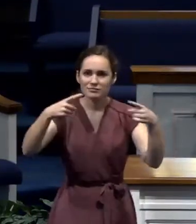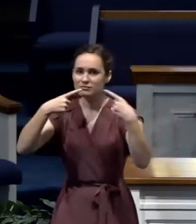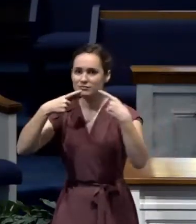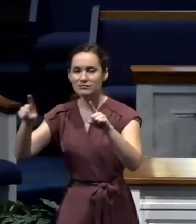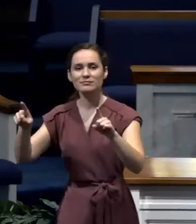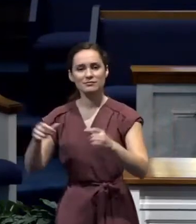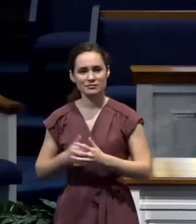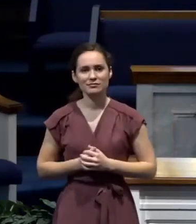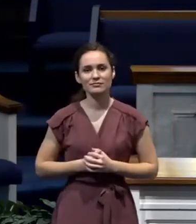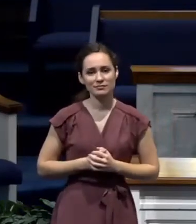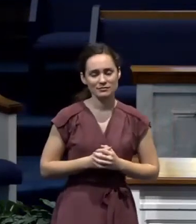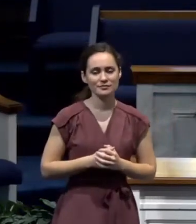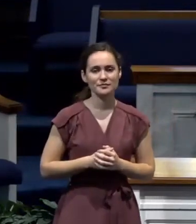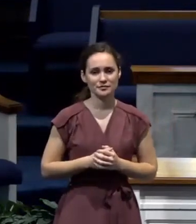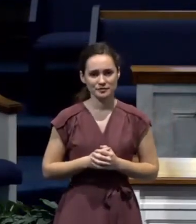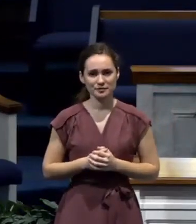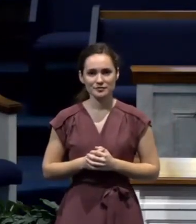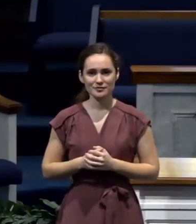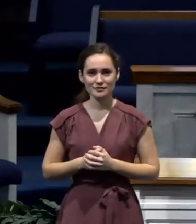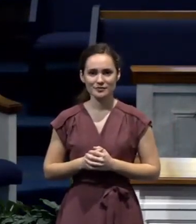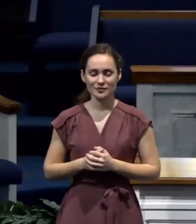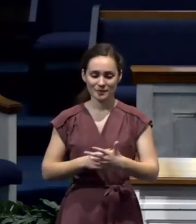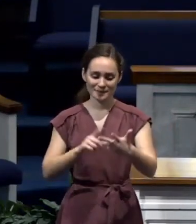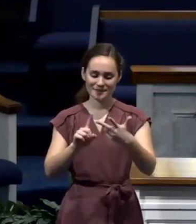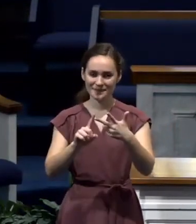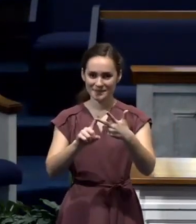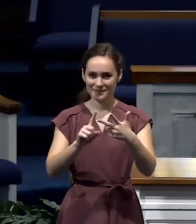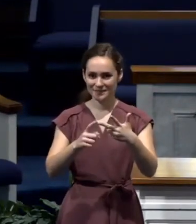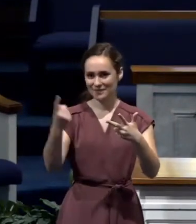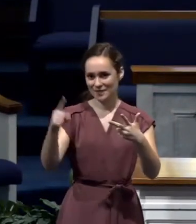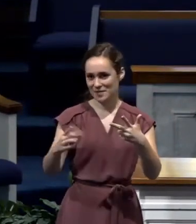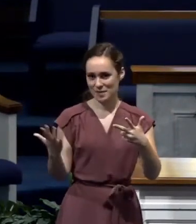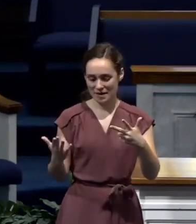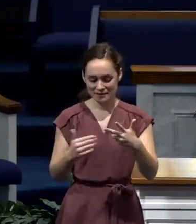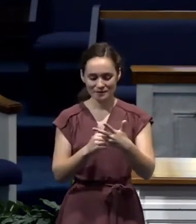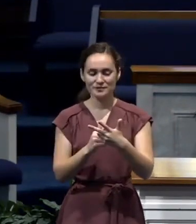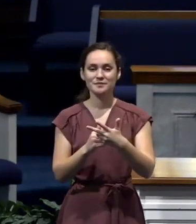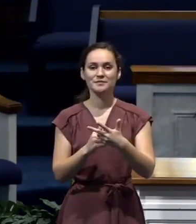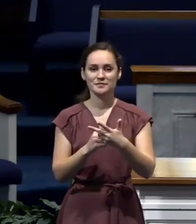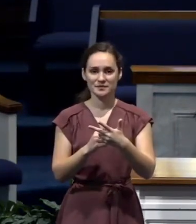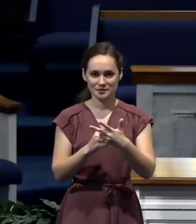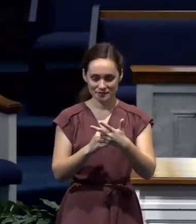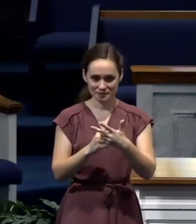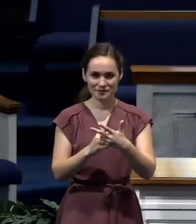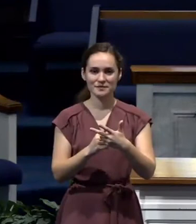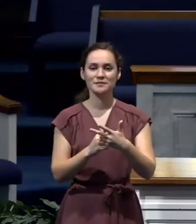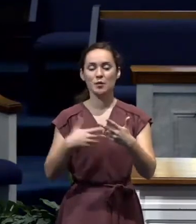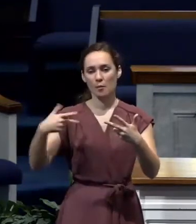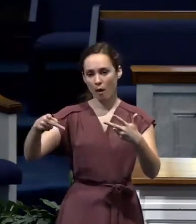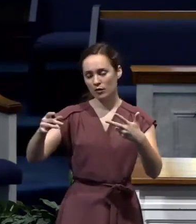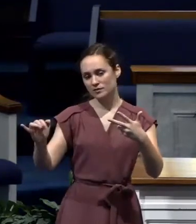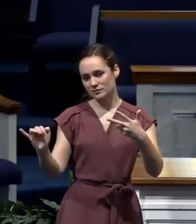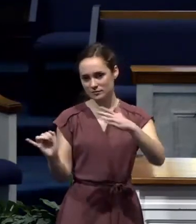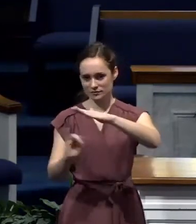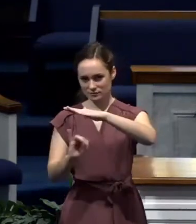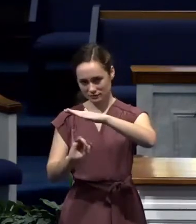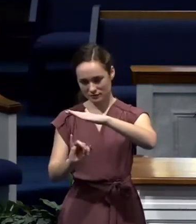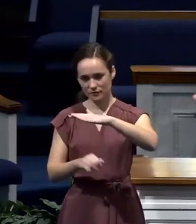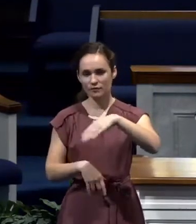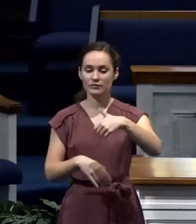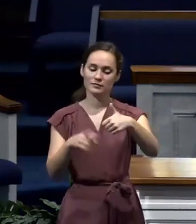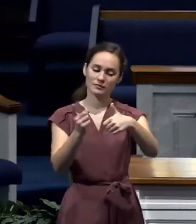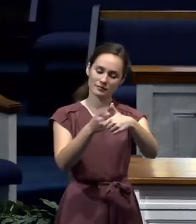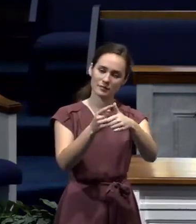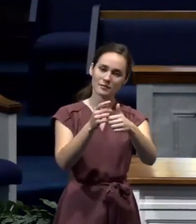about the gospel. Let me give you a third thing that was happening. Paul's quarantine or Paul's imprisonment was producing